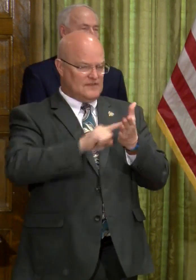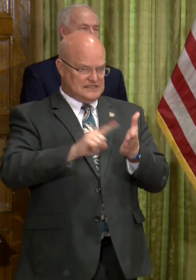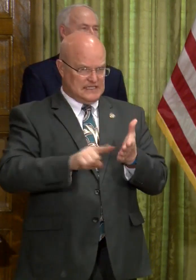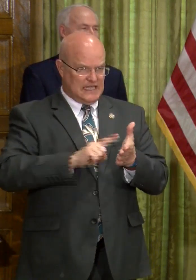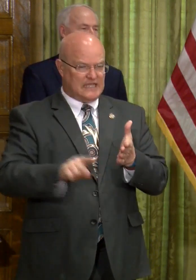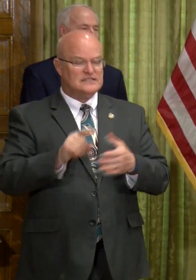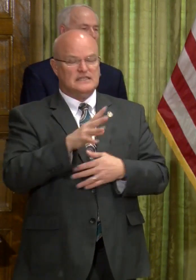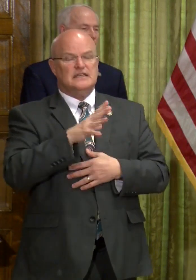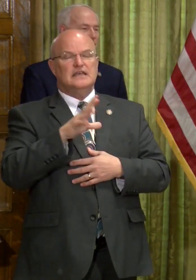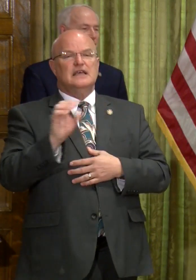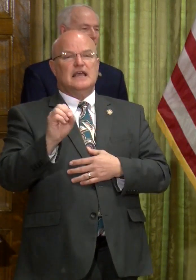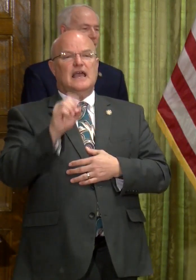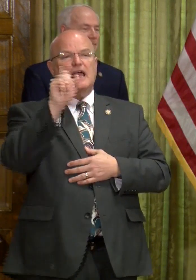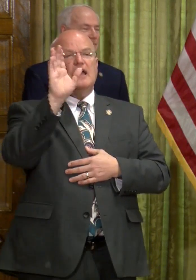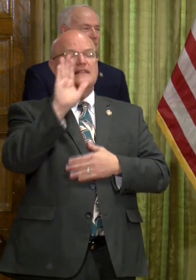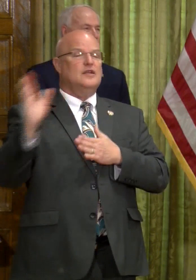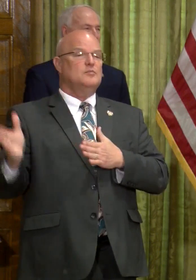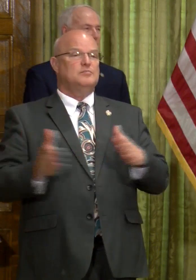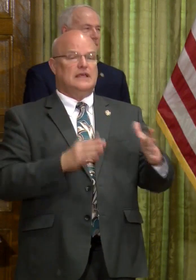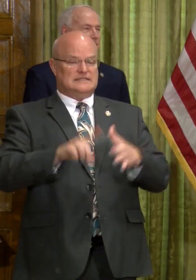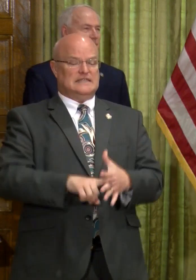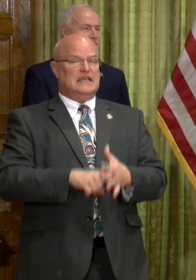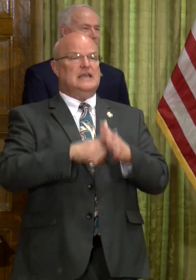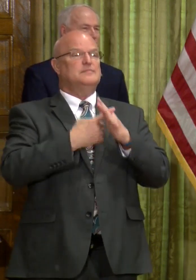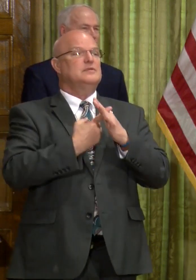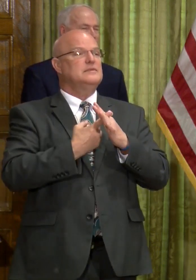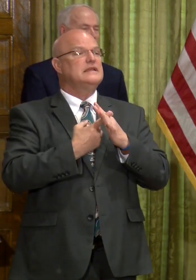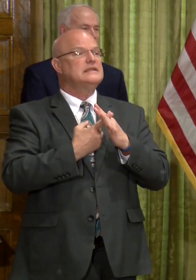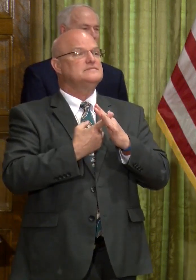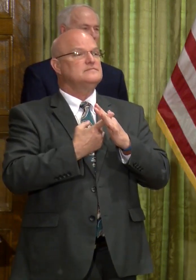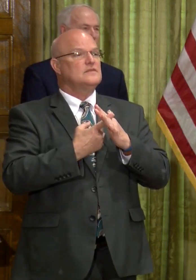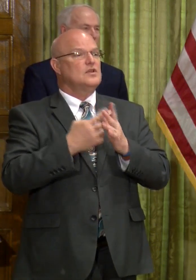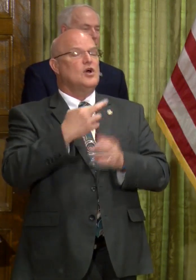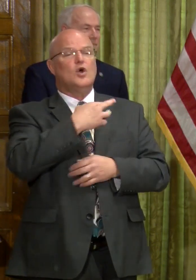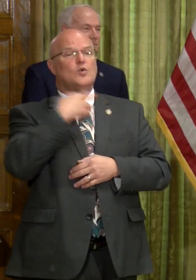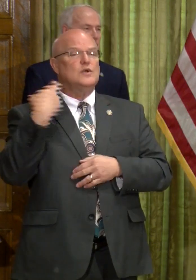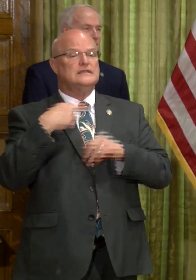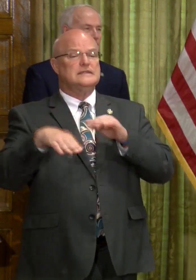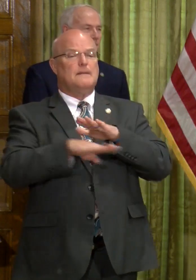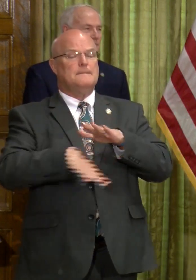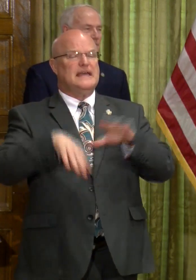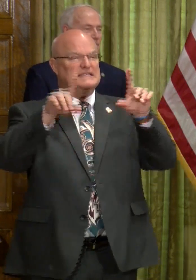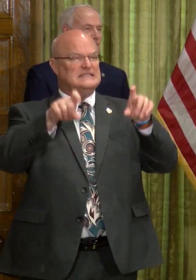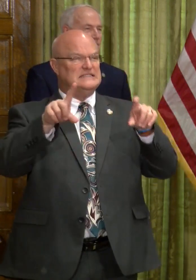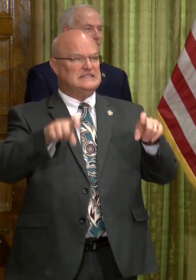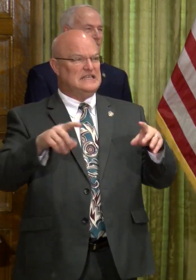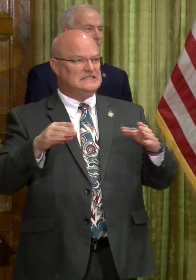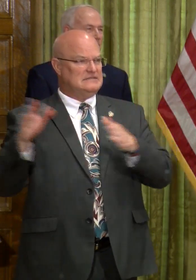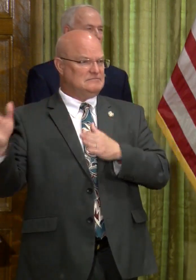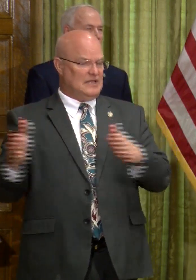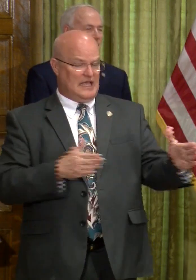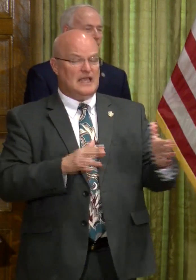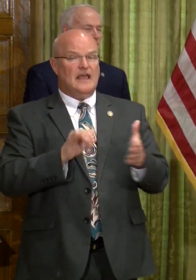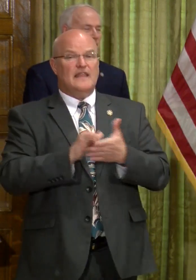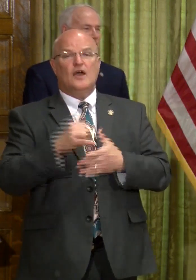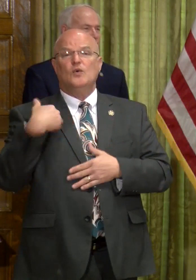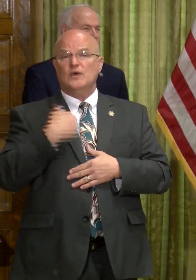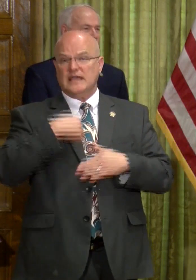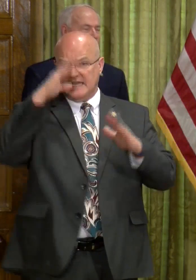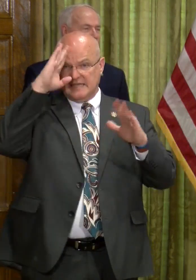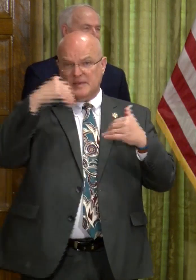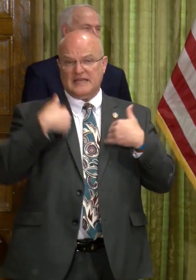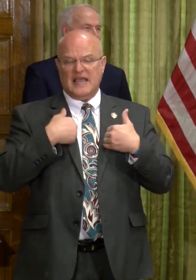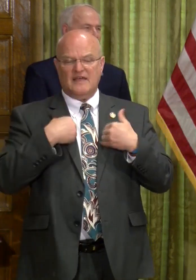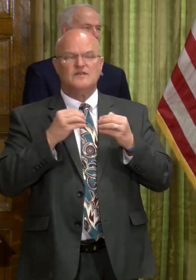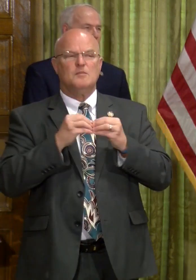their plan is to implement a risk-based testing strategy, but we can expect to